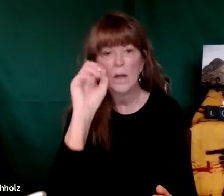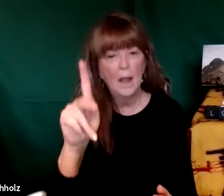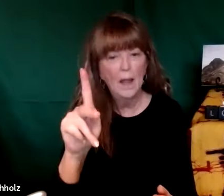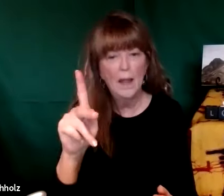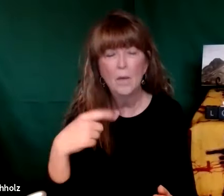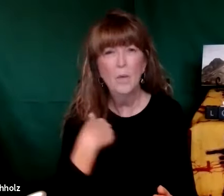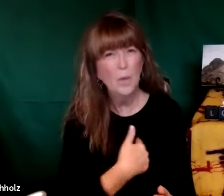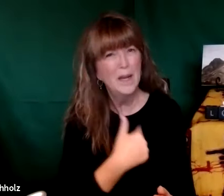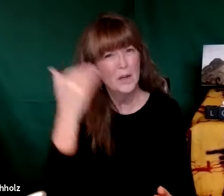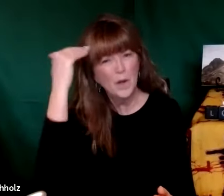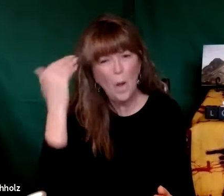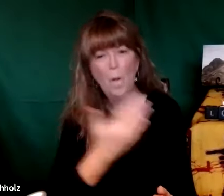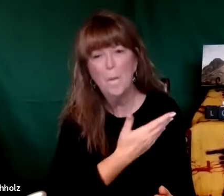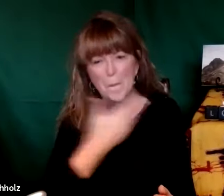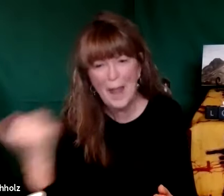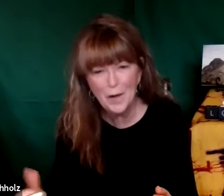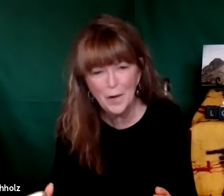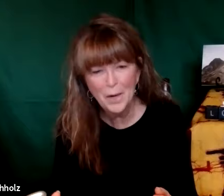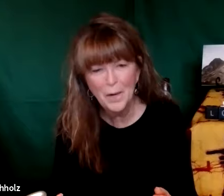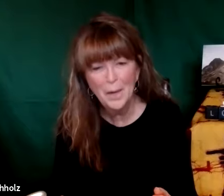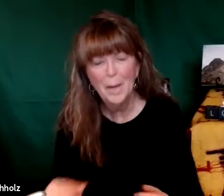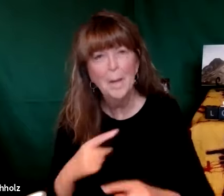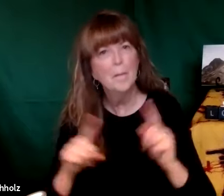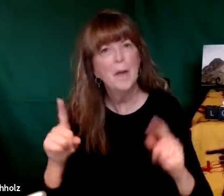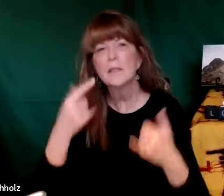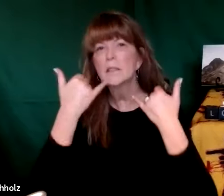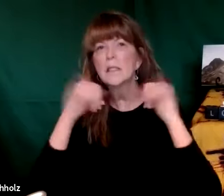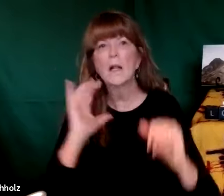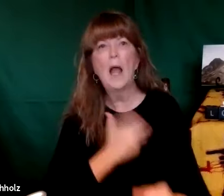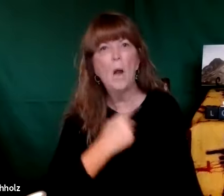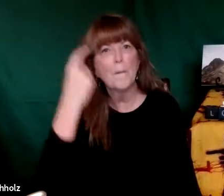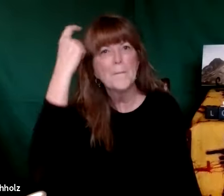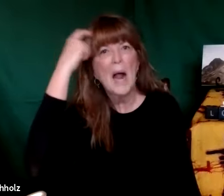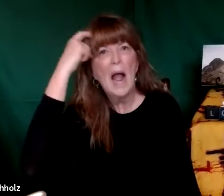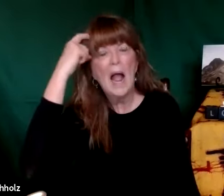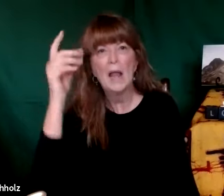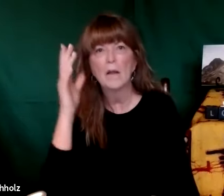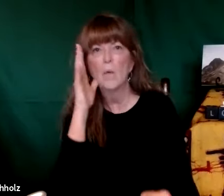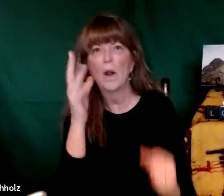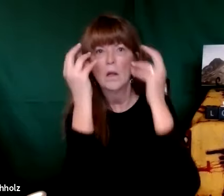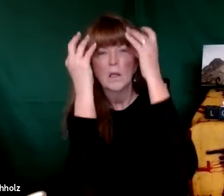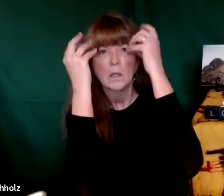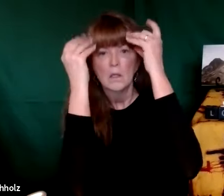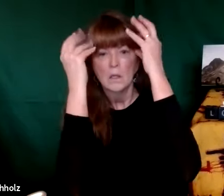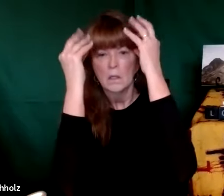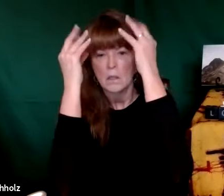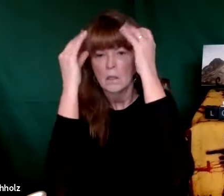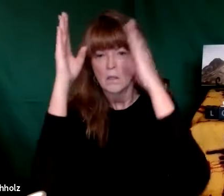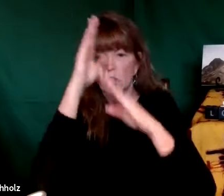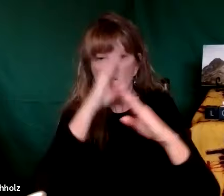we know that everything will be okay we know that we know better but still our minds